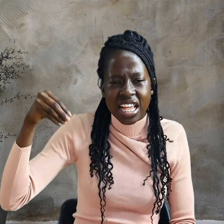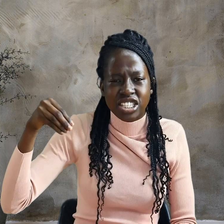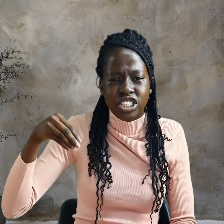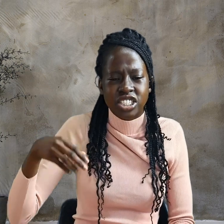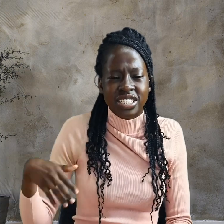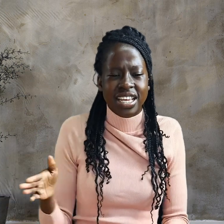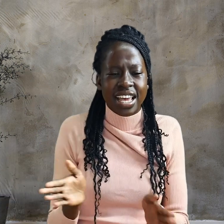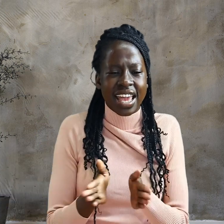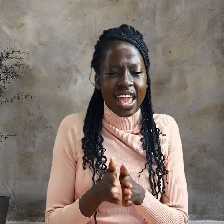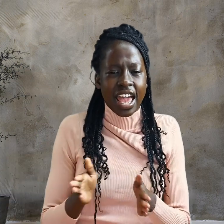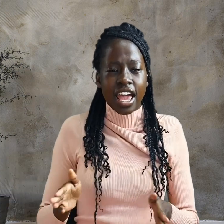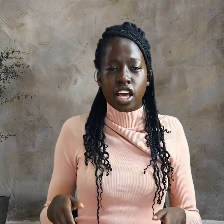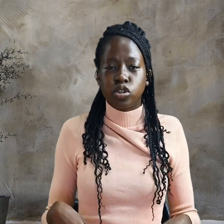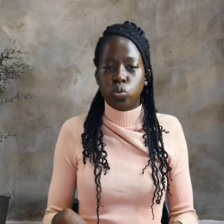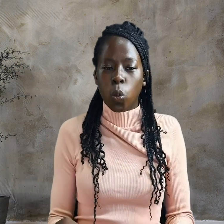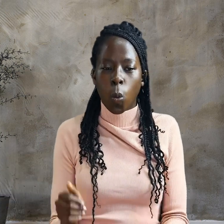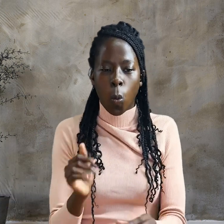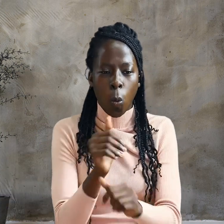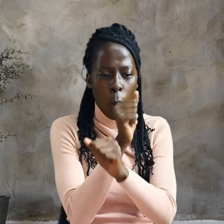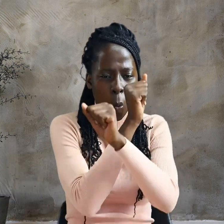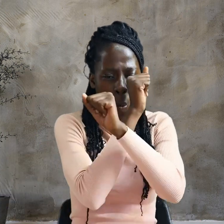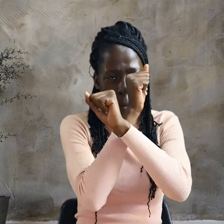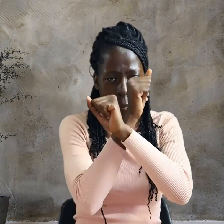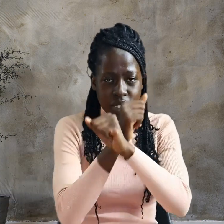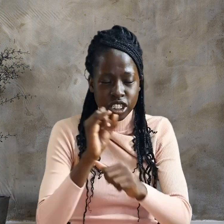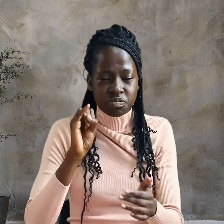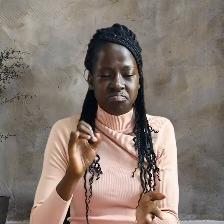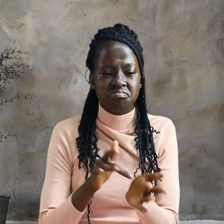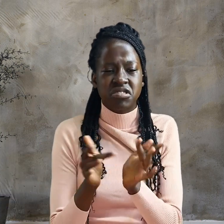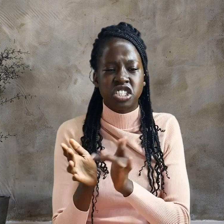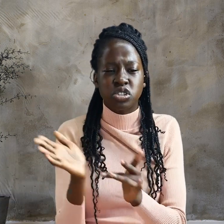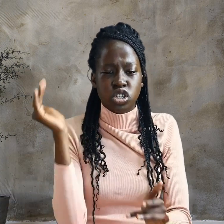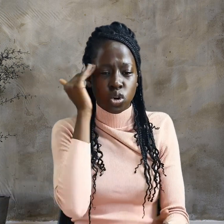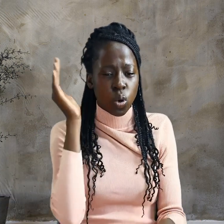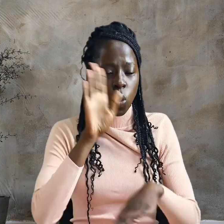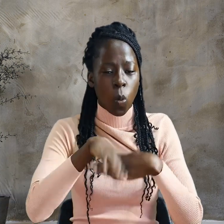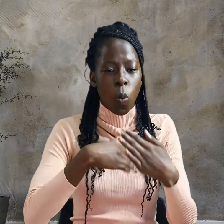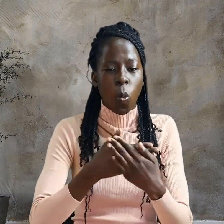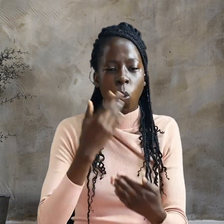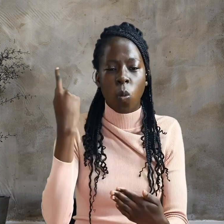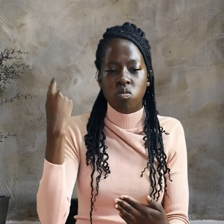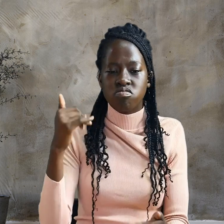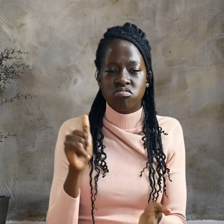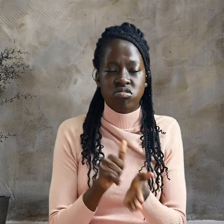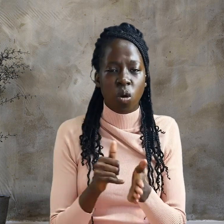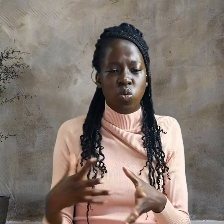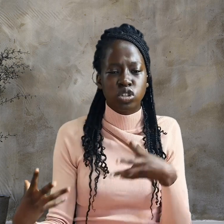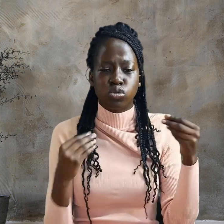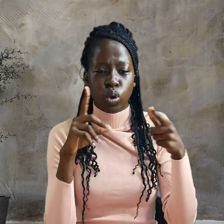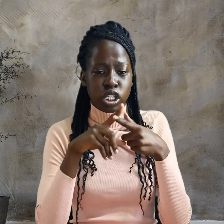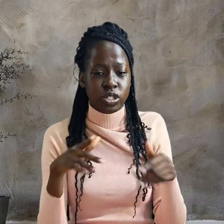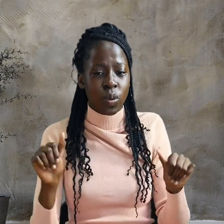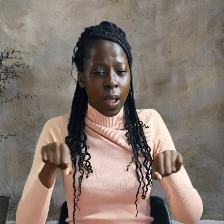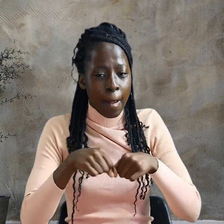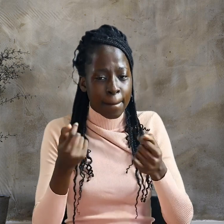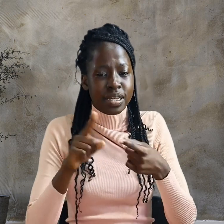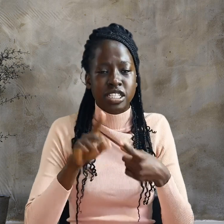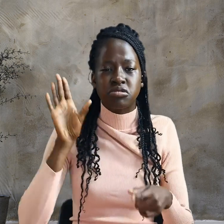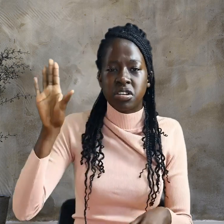and weapons. Jesus, knowing all that was going to happen to him, went out and asked